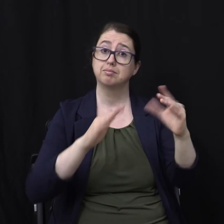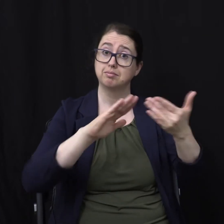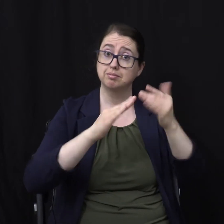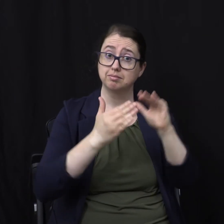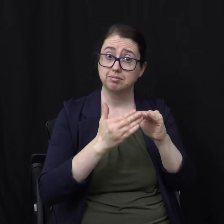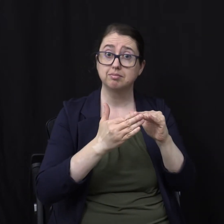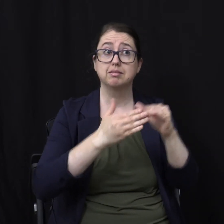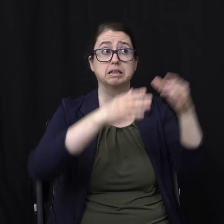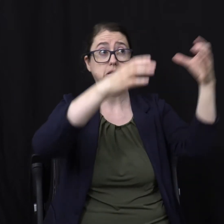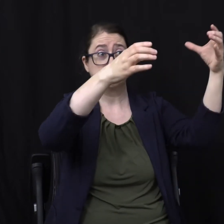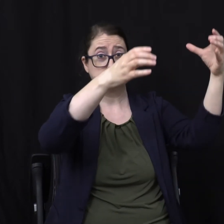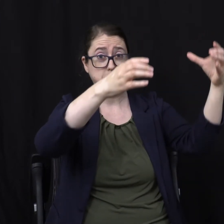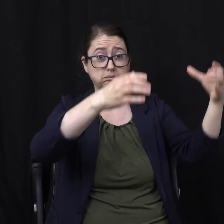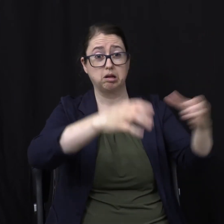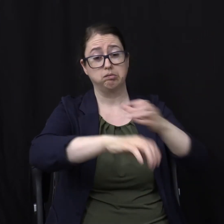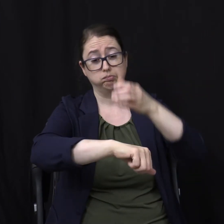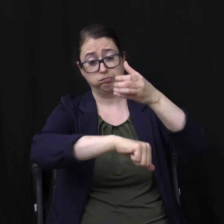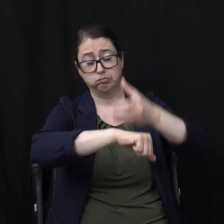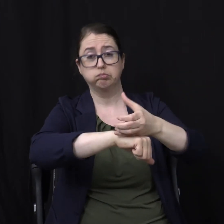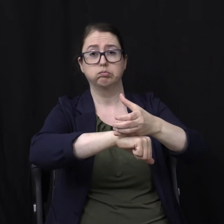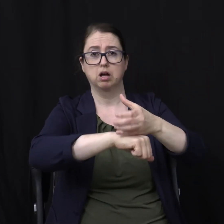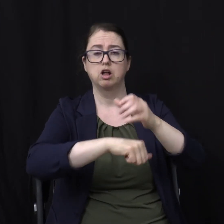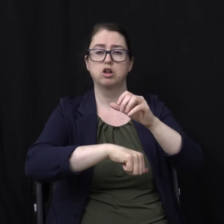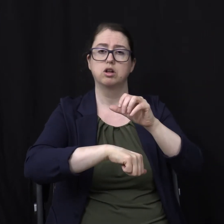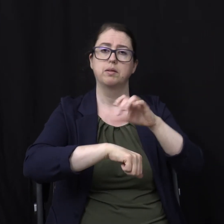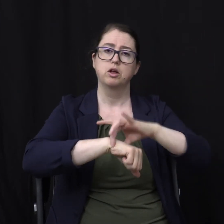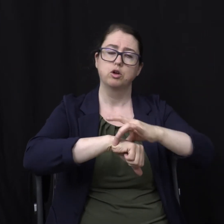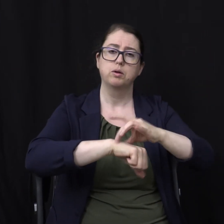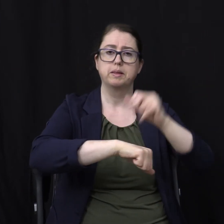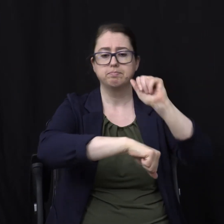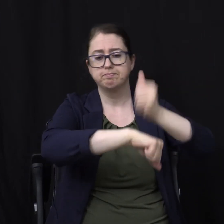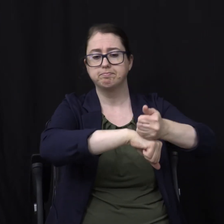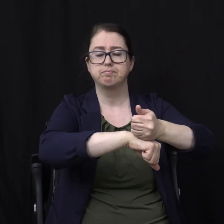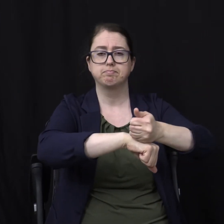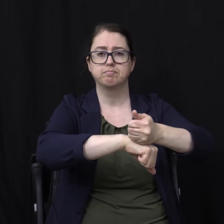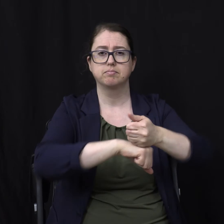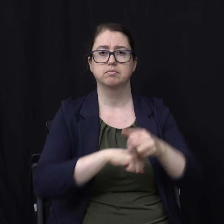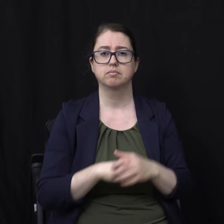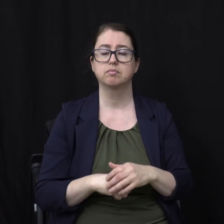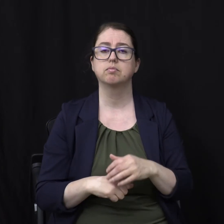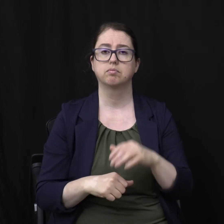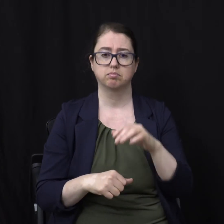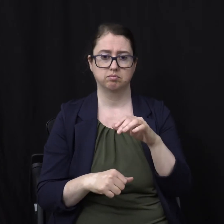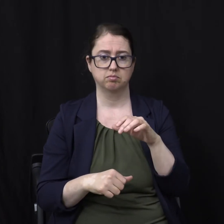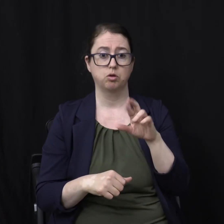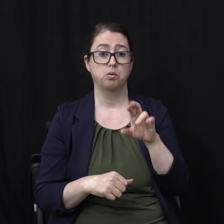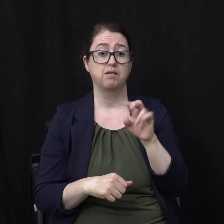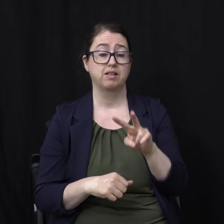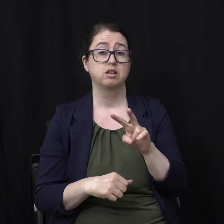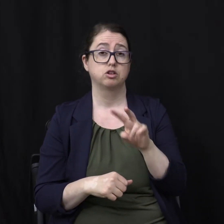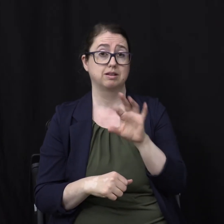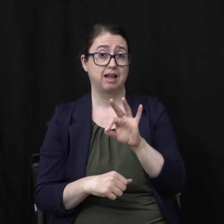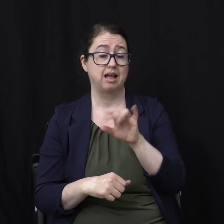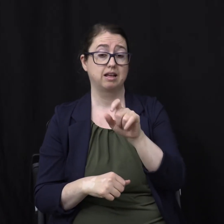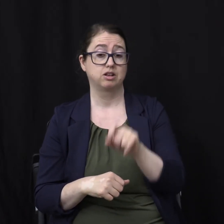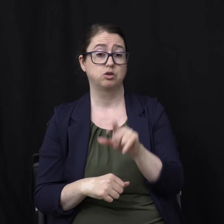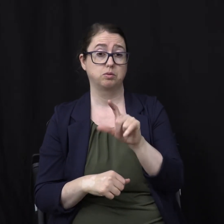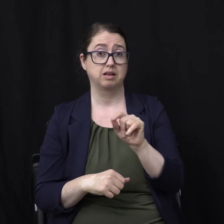Upon the earth In the next verse here In verse 9 Of chapter 20 And Revelation 20 And 21 Isn't all